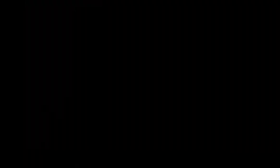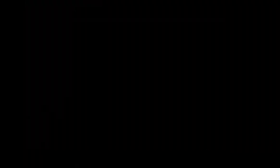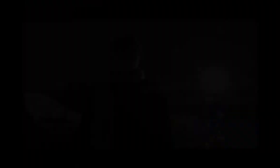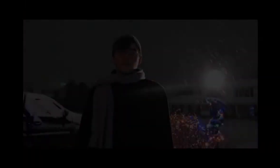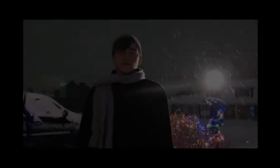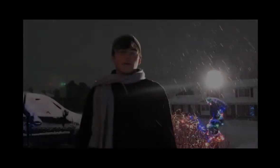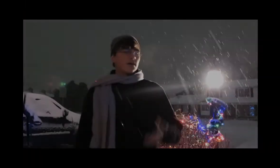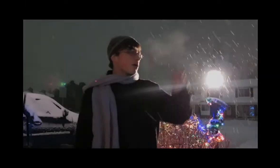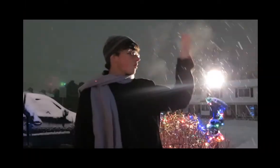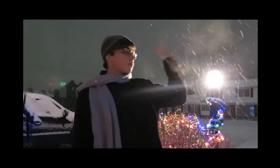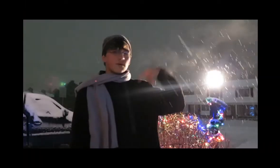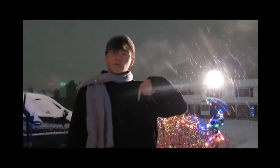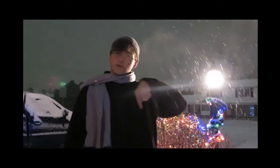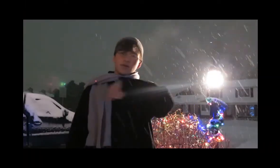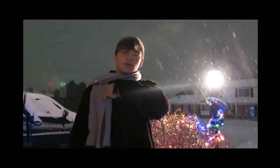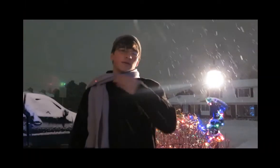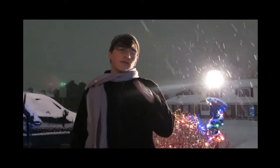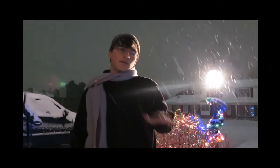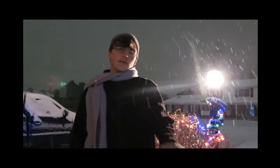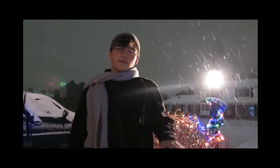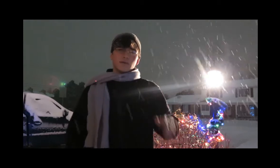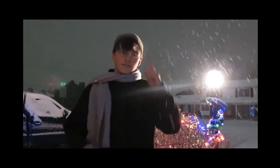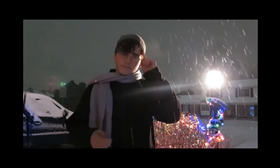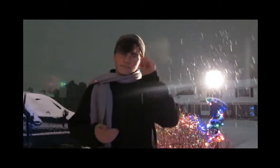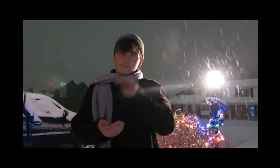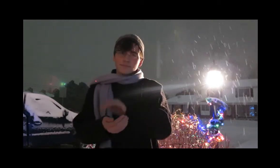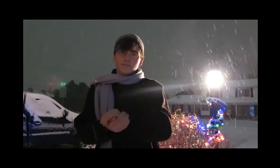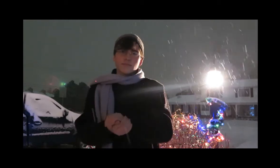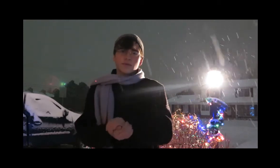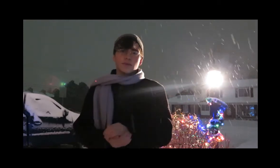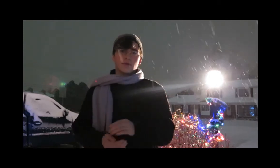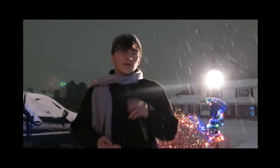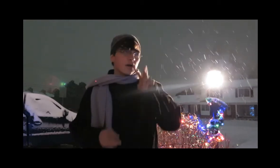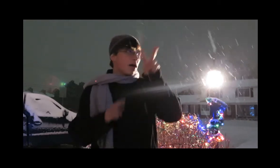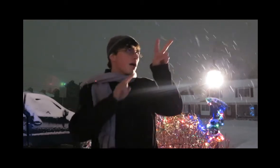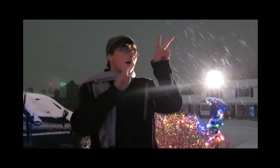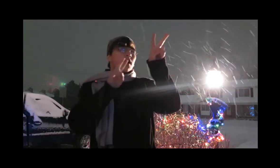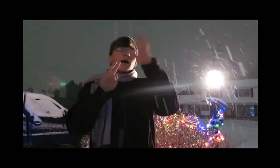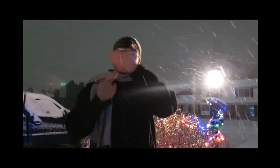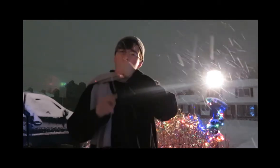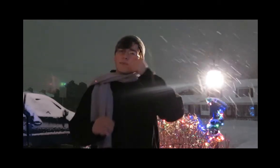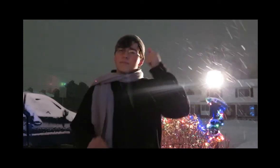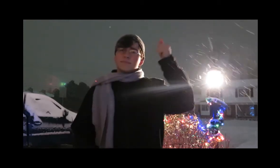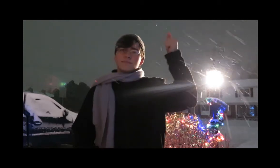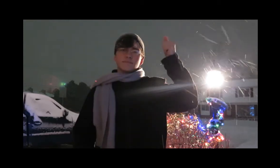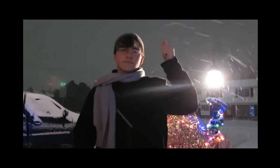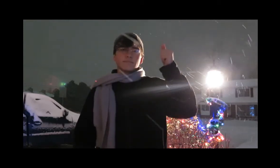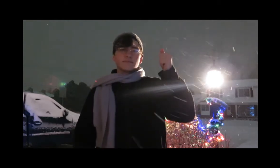As children we believe The grandest sight to see